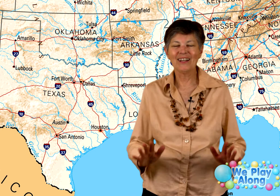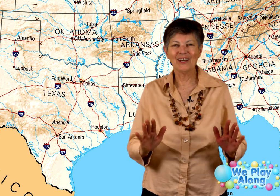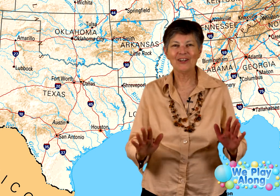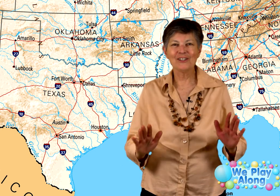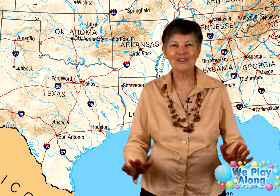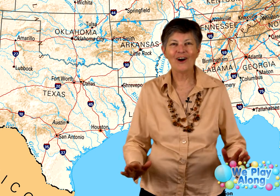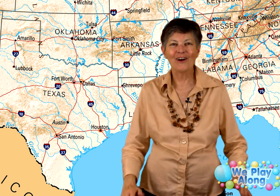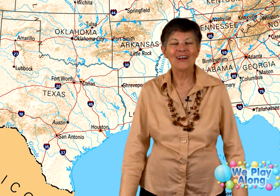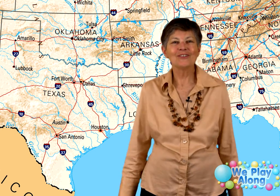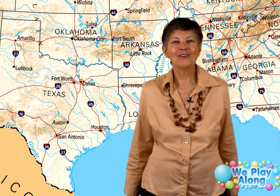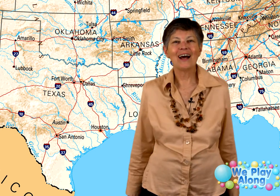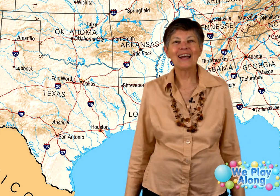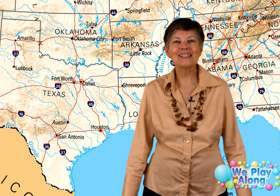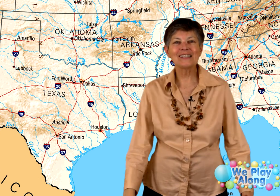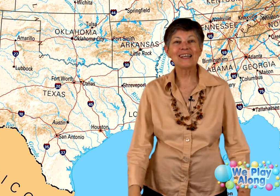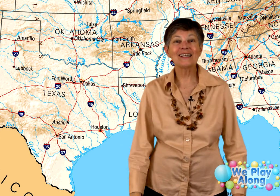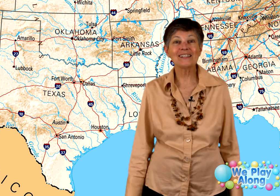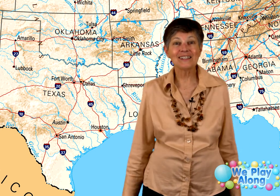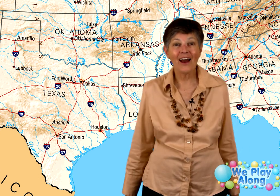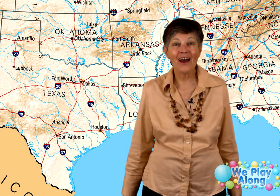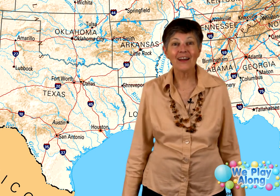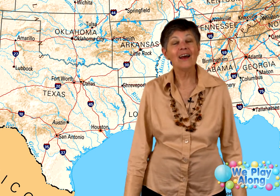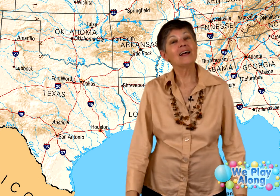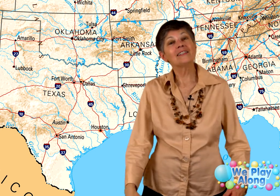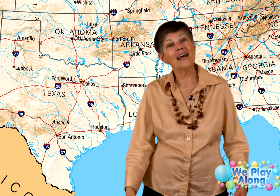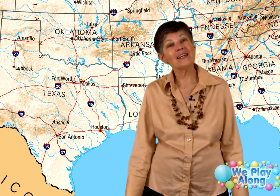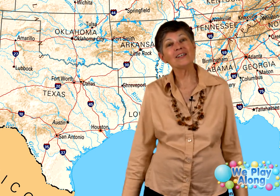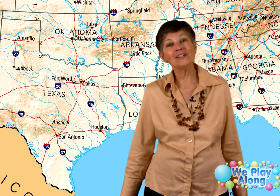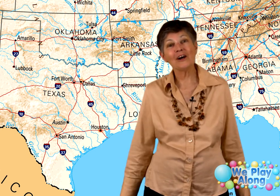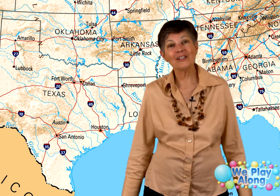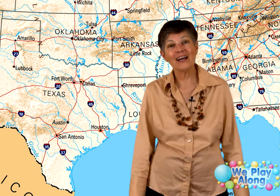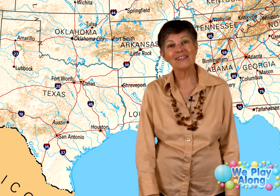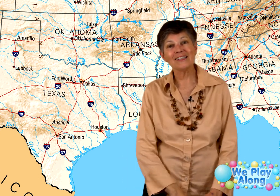really a good song. So now let's sing and sign. Texas, our Texas.